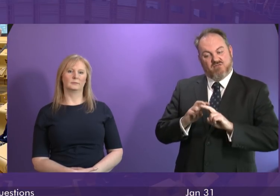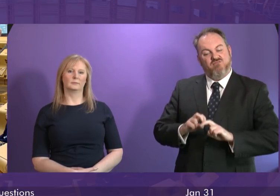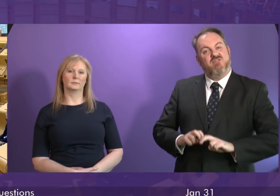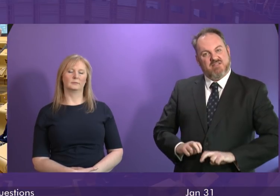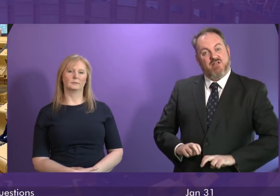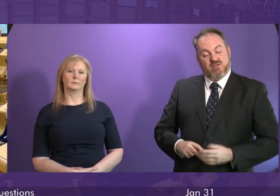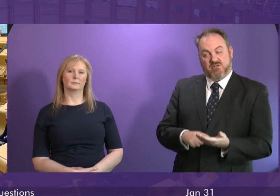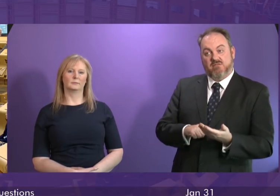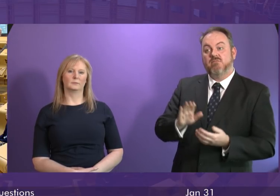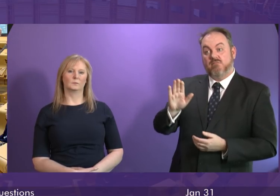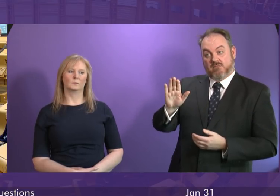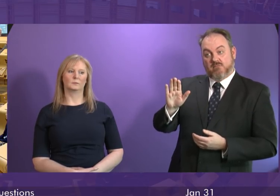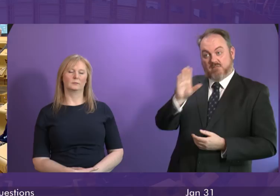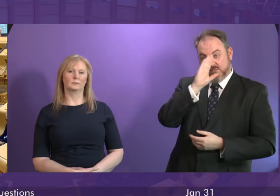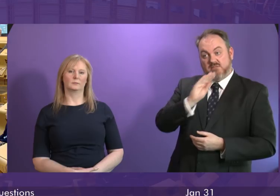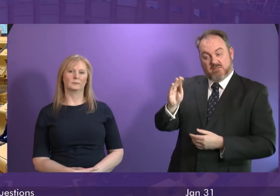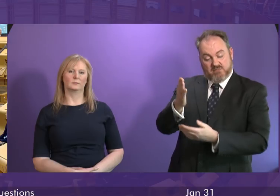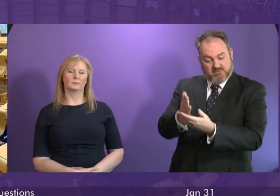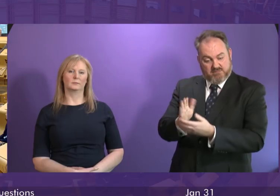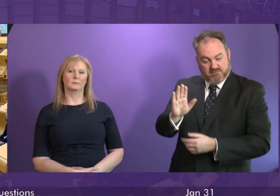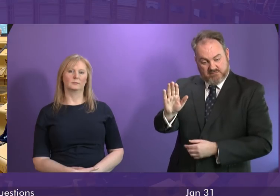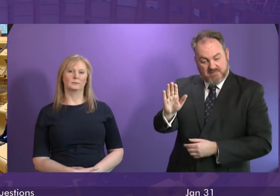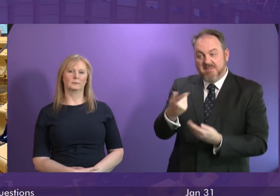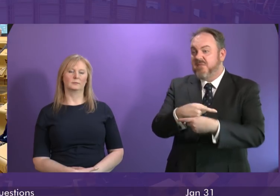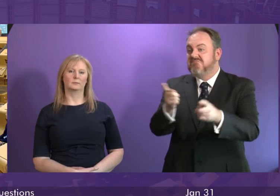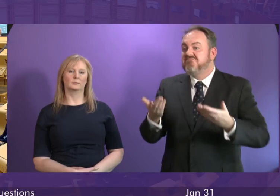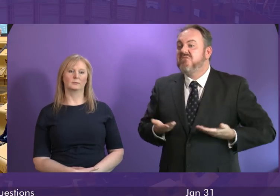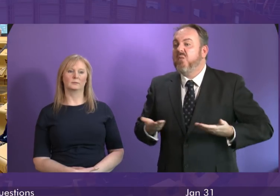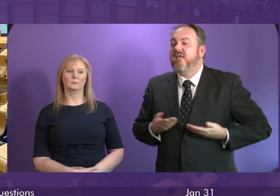if members would like to hear this perhaps some of them don't care